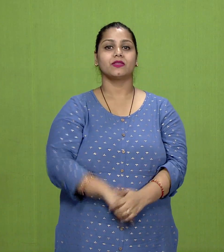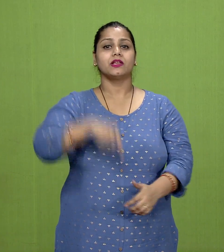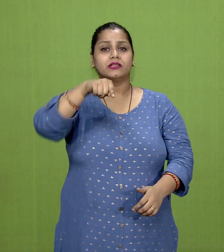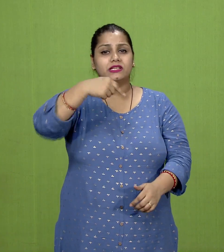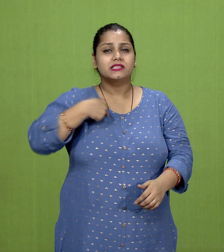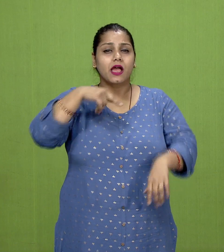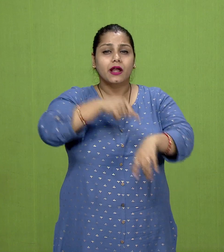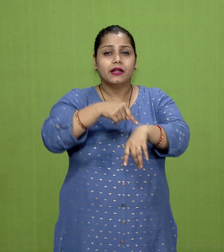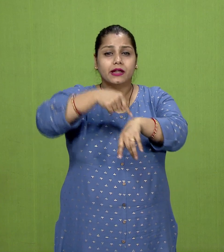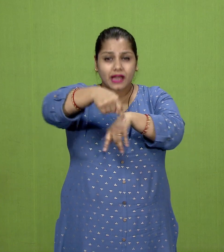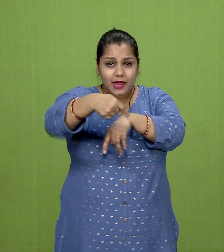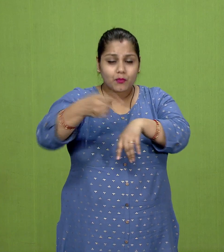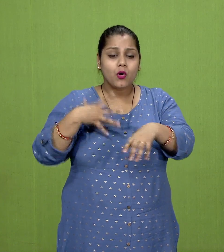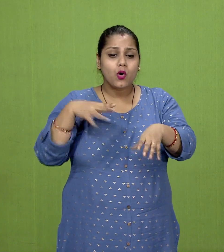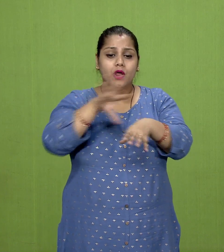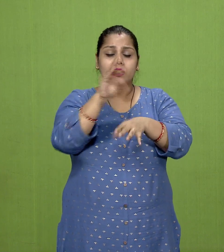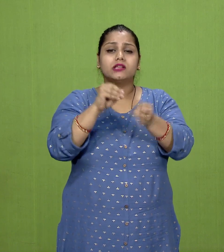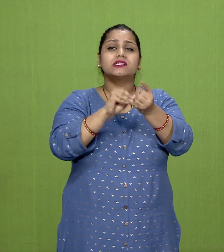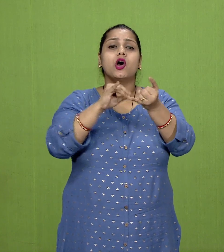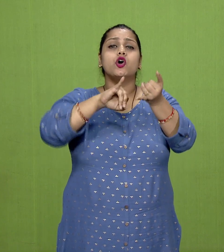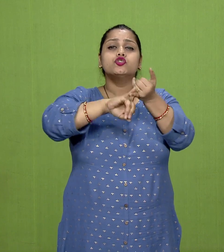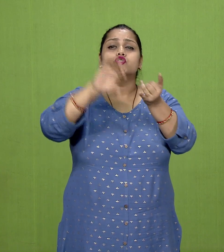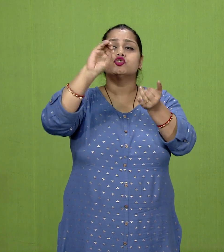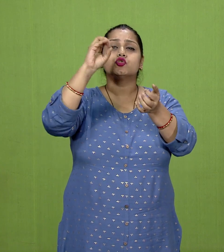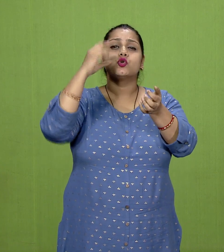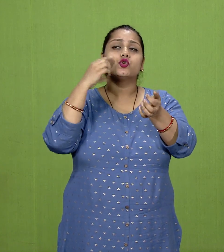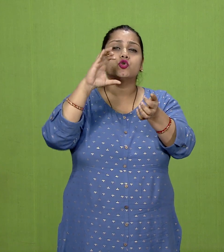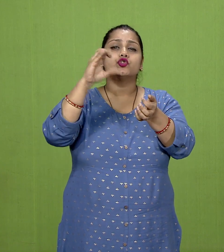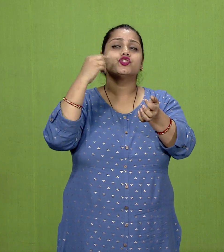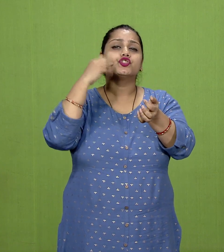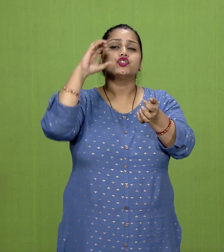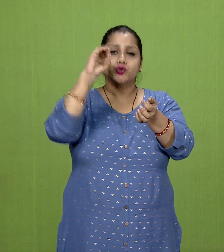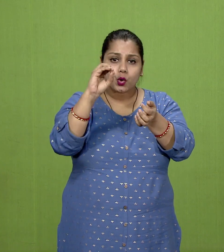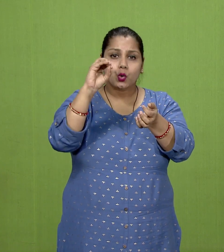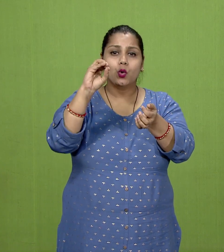also a period of socio-religious transformation.